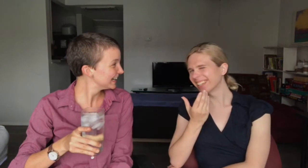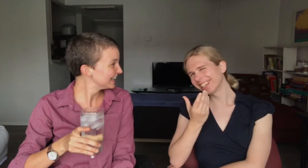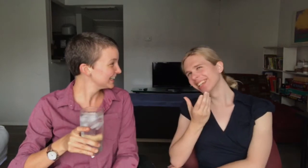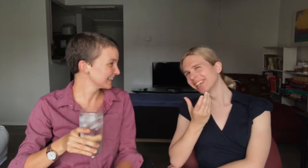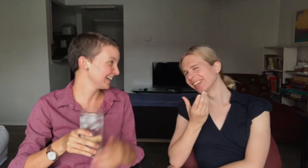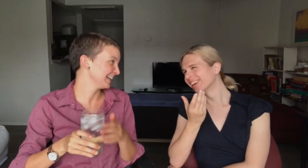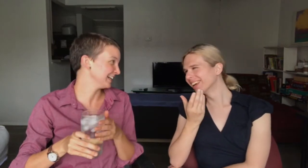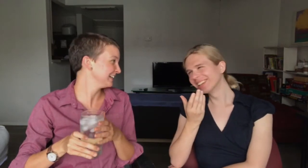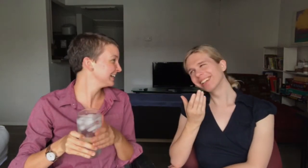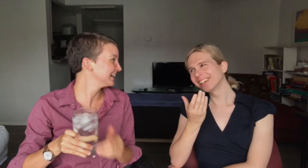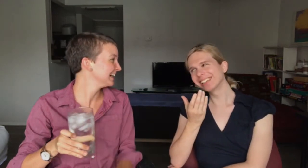Kinda.